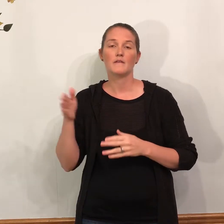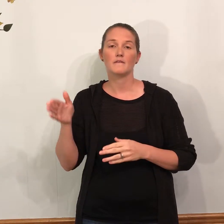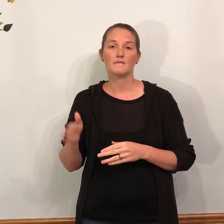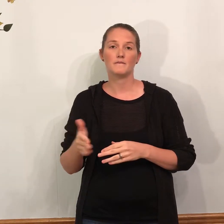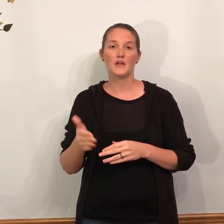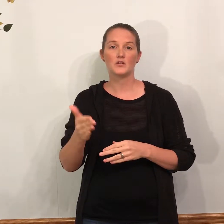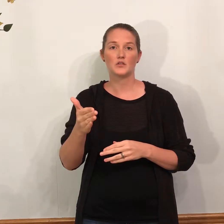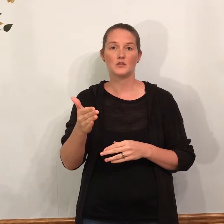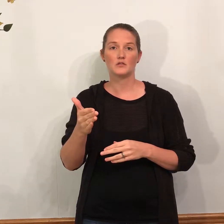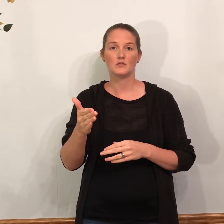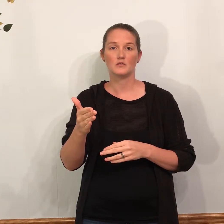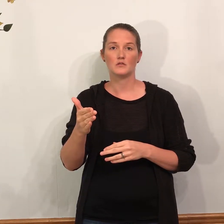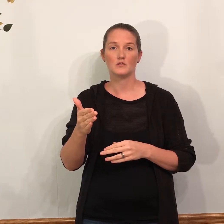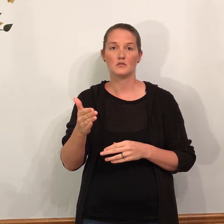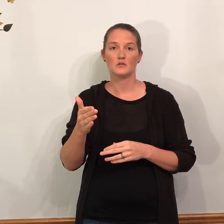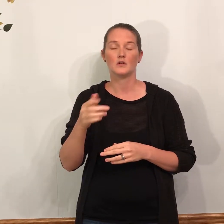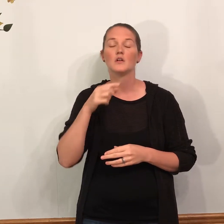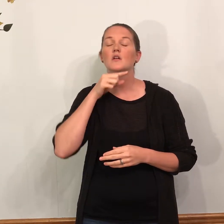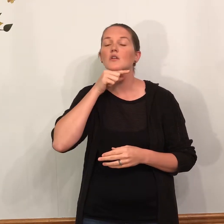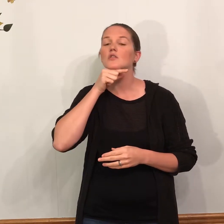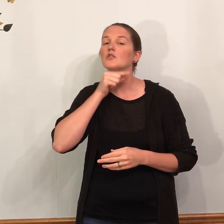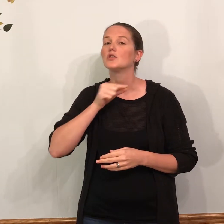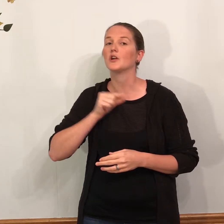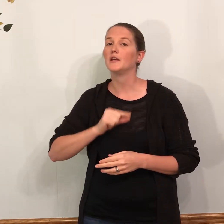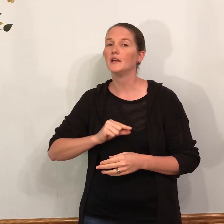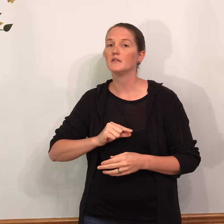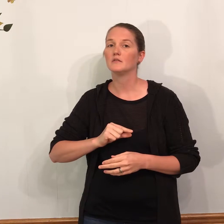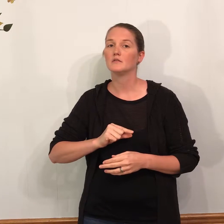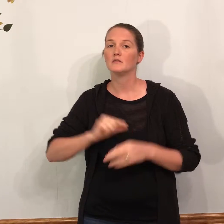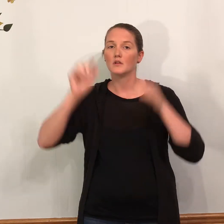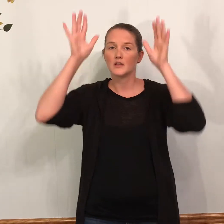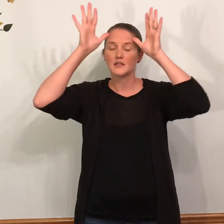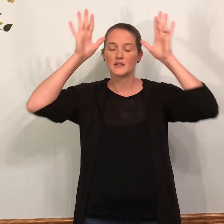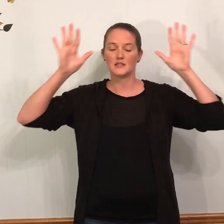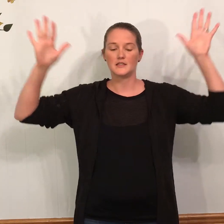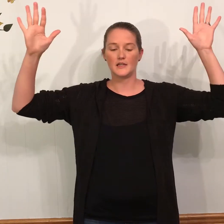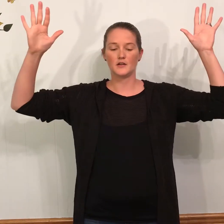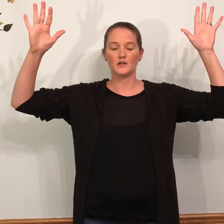Fish. Turkey. Deer.